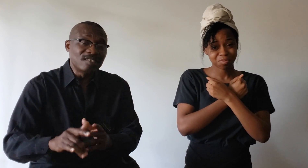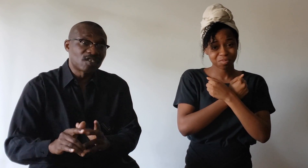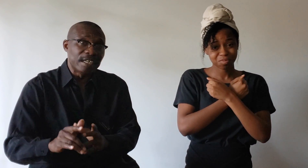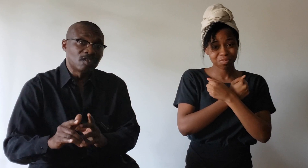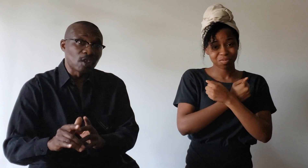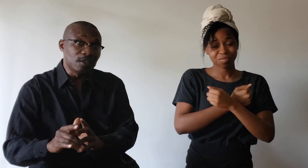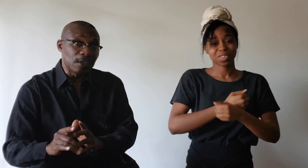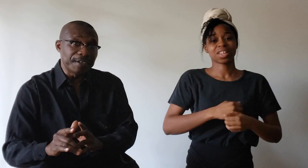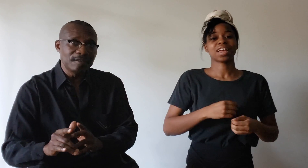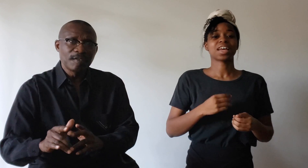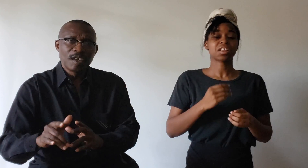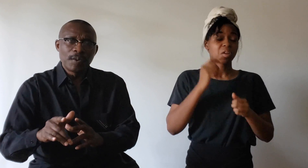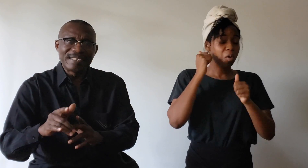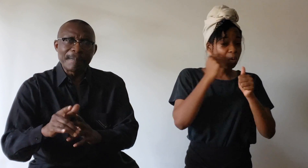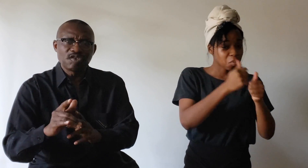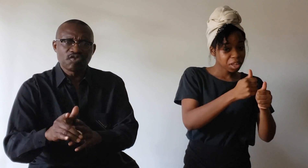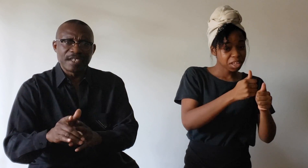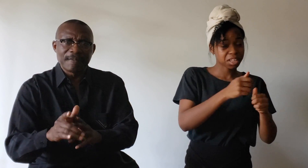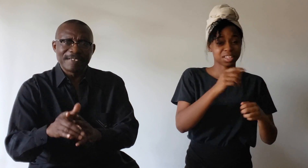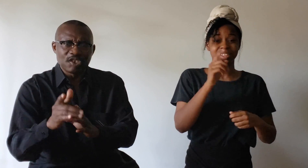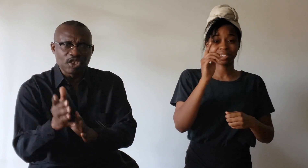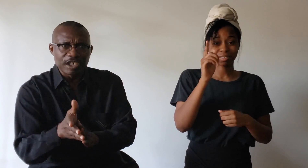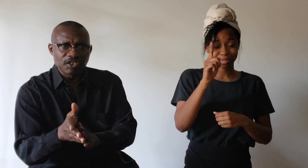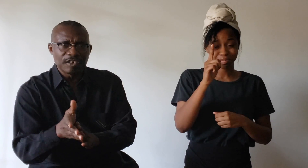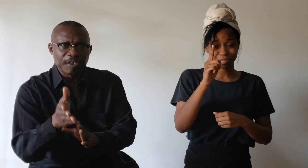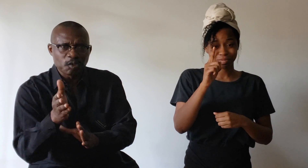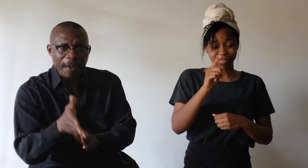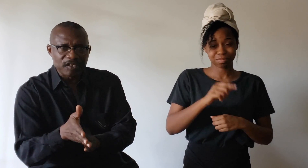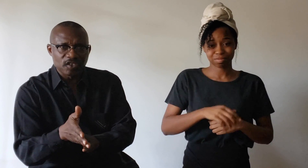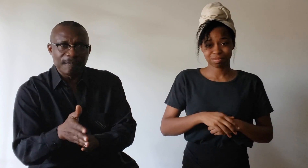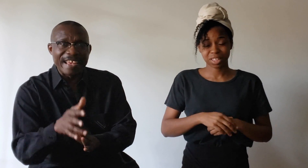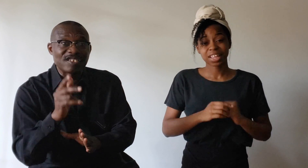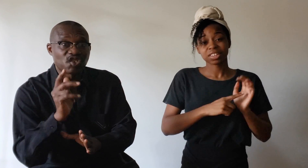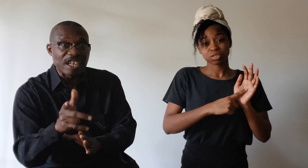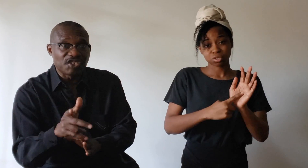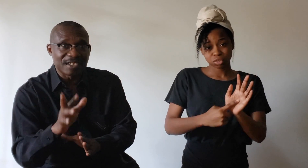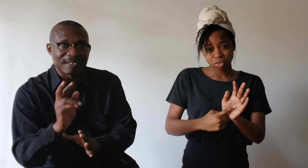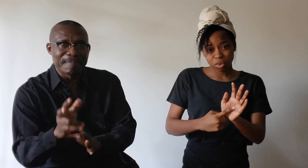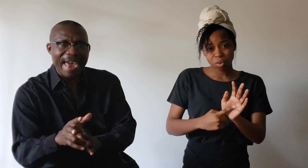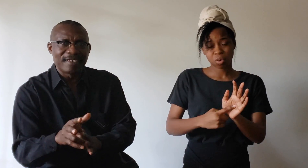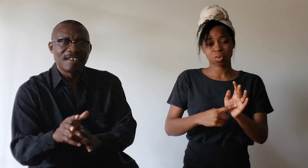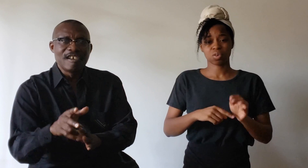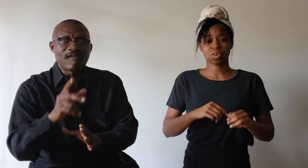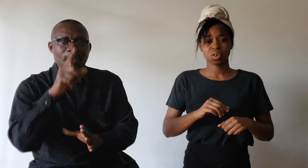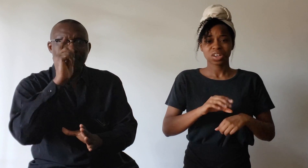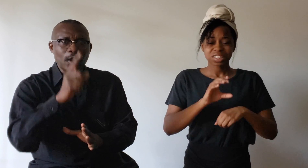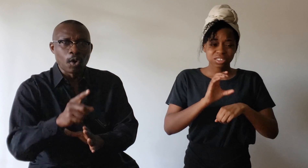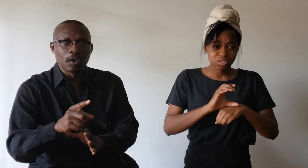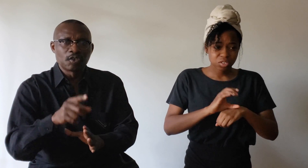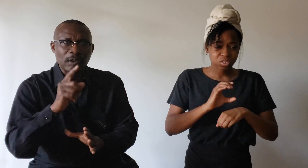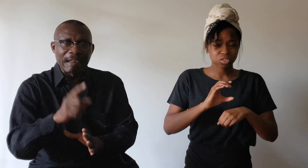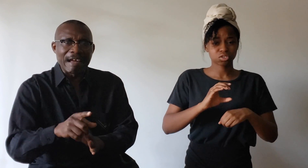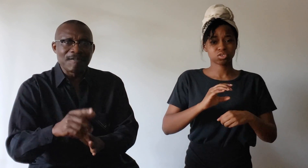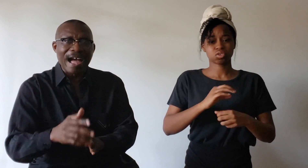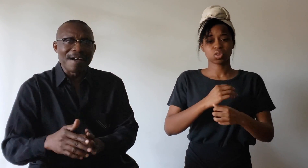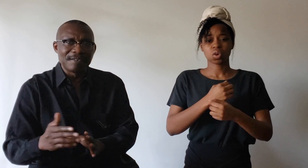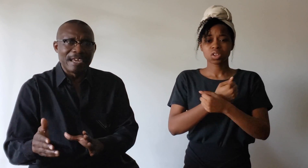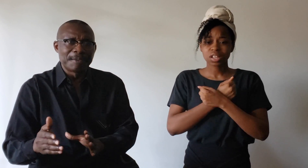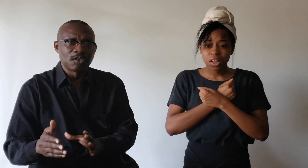in so doing, we demonstrate that the church respects the essential command from the Lord to love our neighbors,